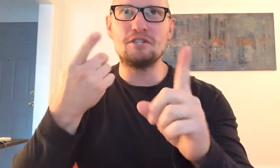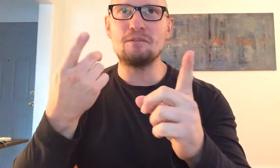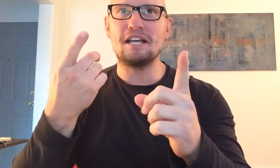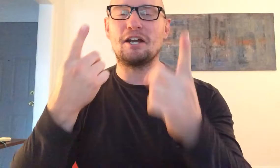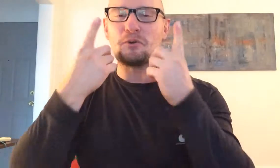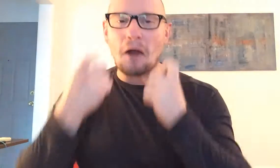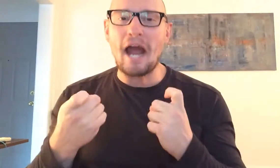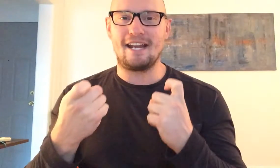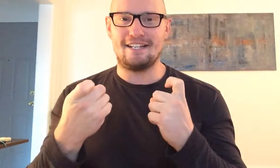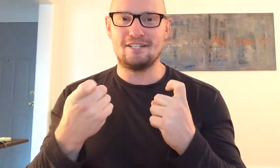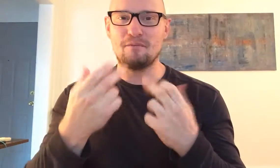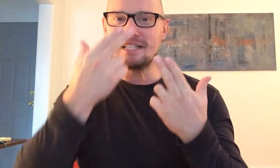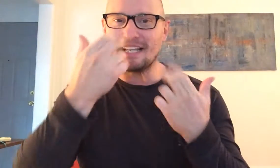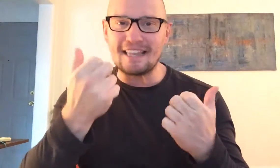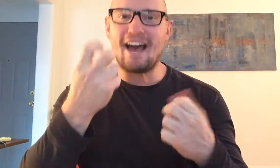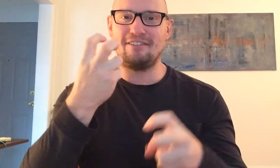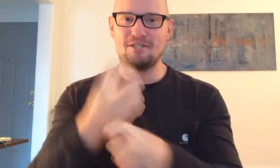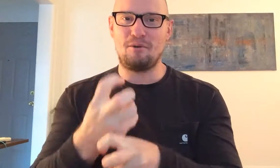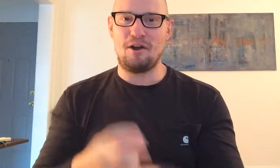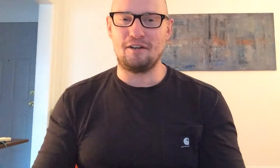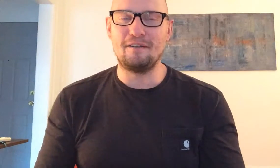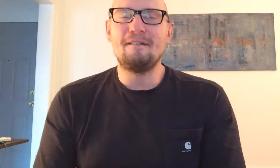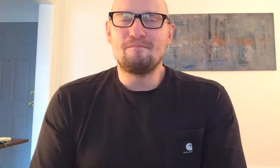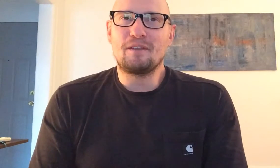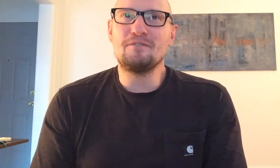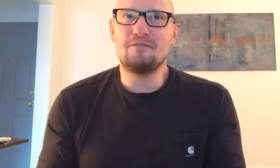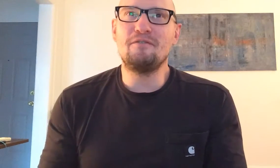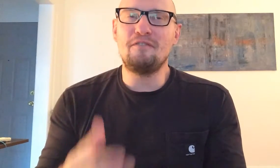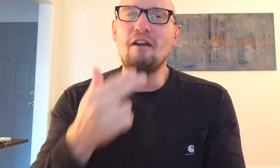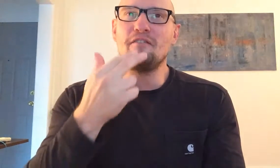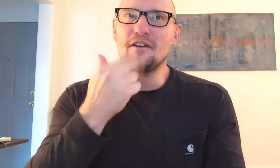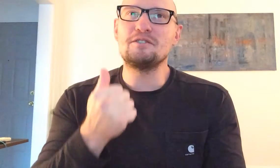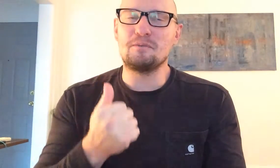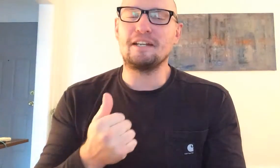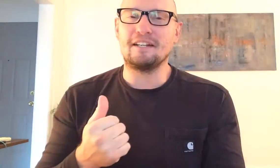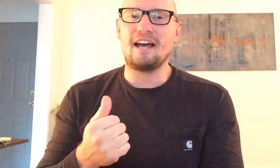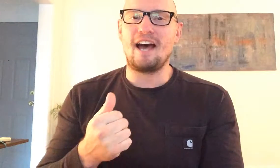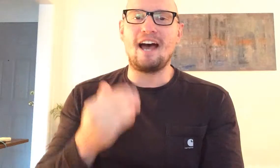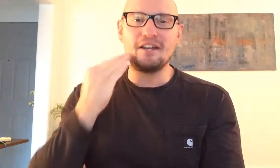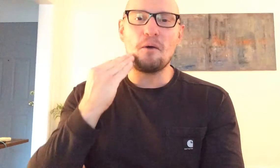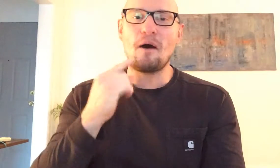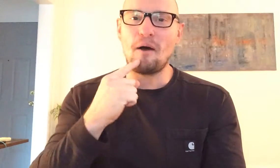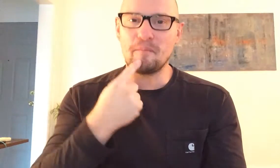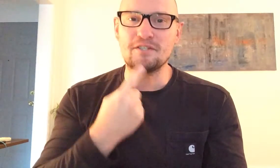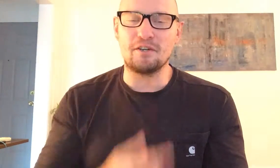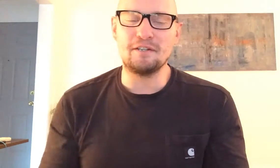she was like crying because she was like laughing so hard it was very very sweet and I know I'll miss her